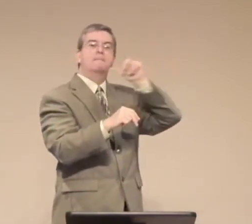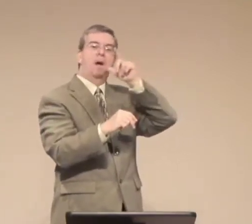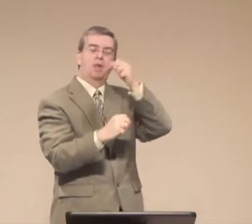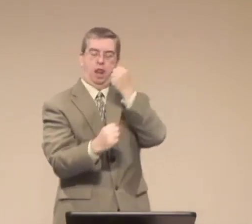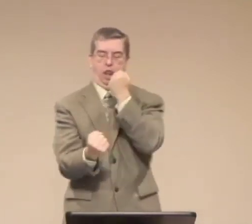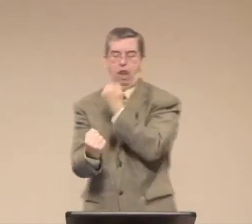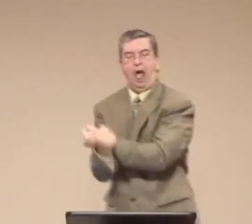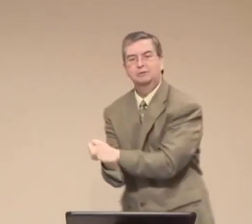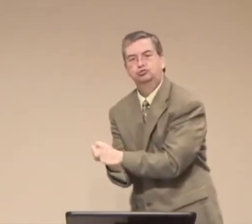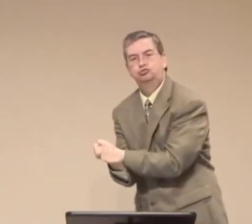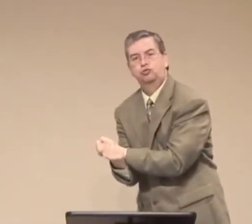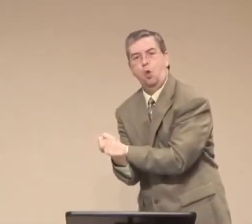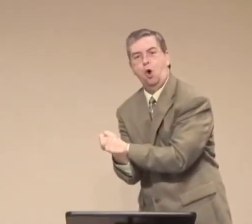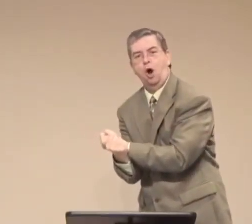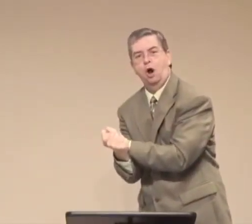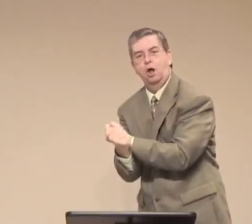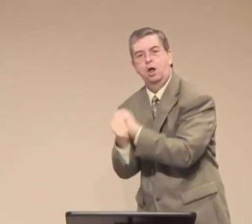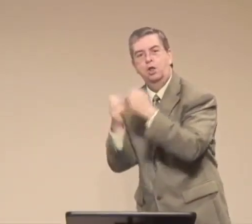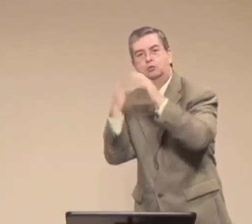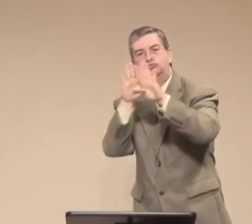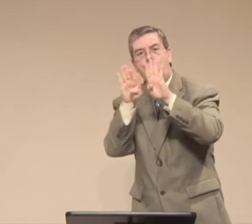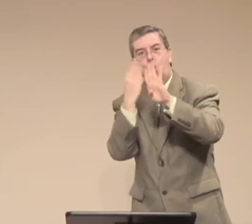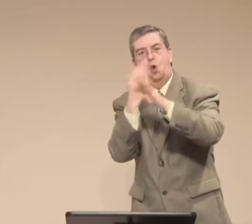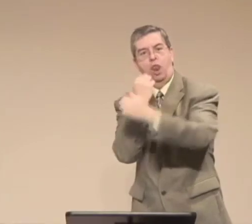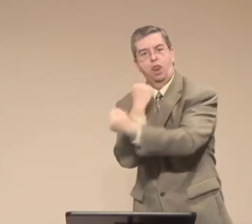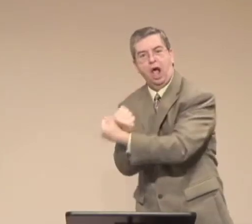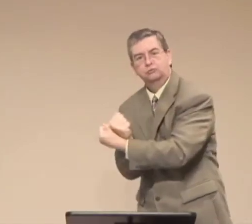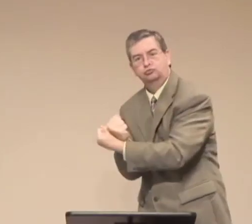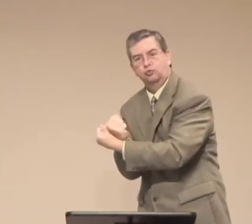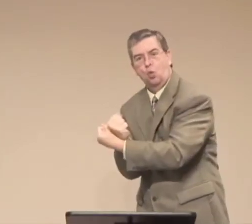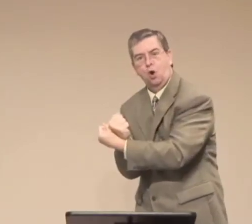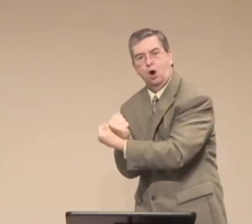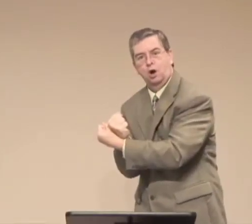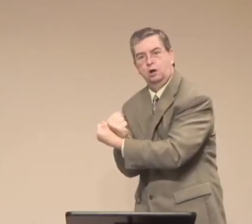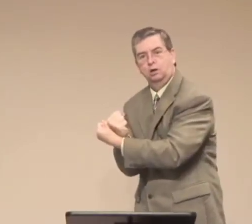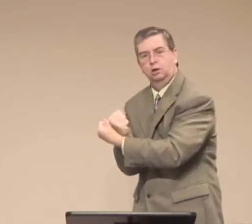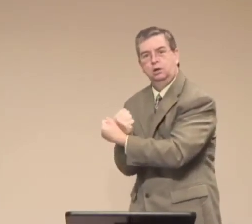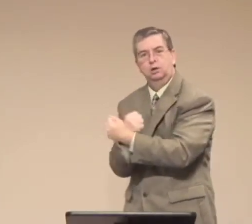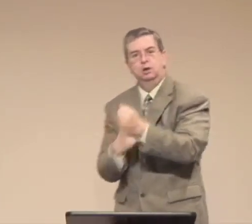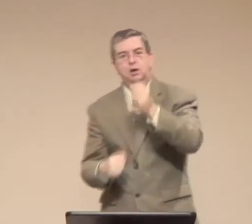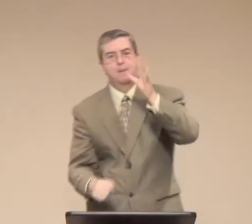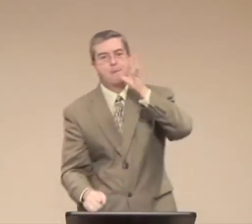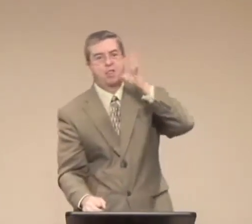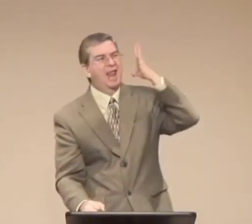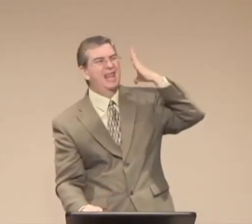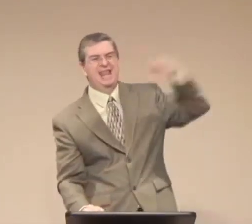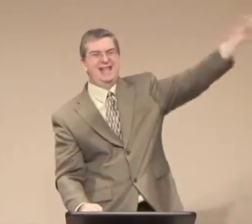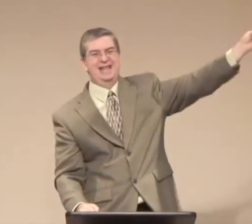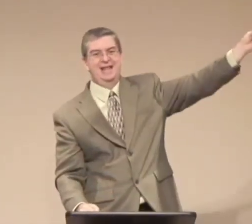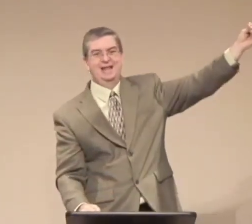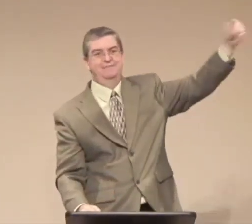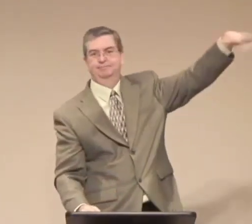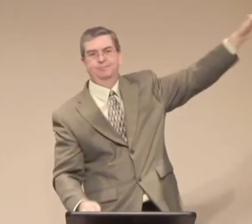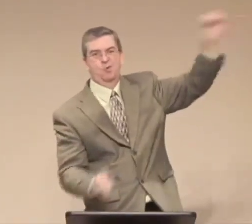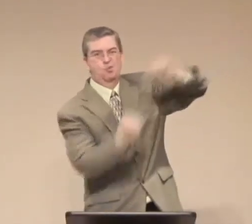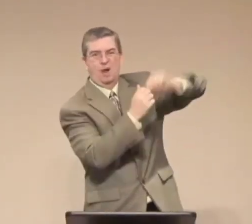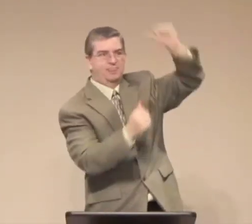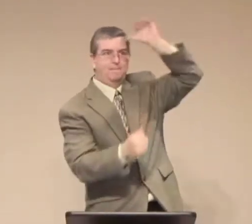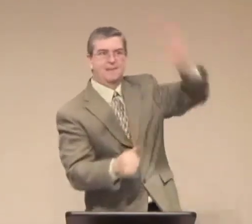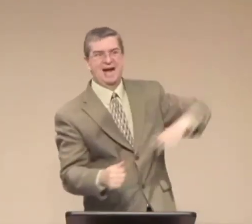while she went out and prostituted herself. He absolutely did not go to do that. He knew what